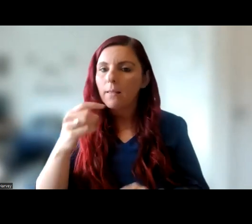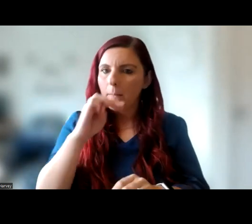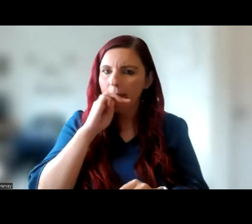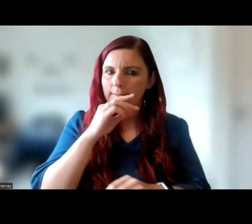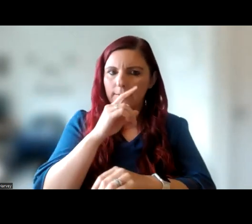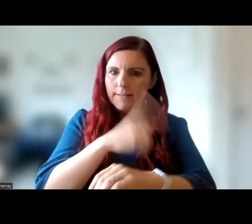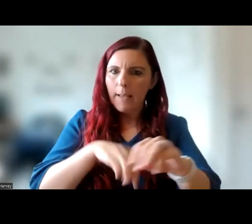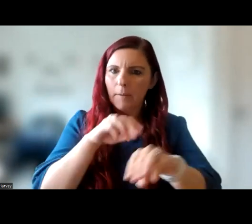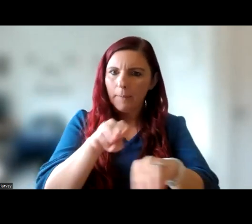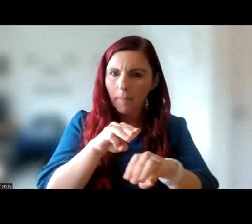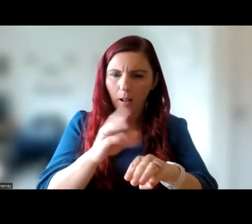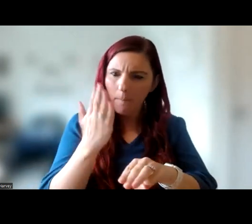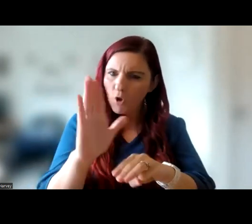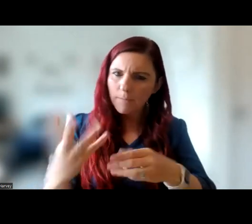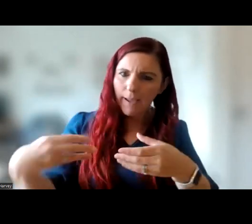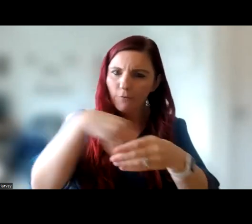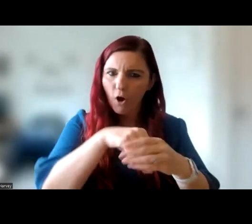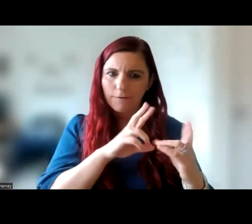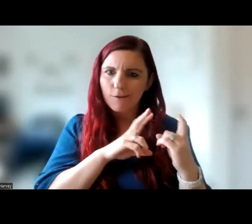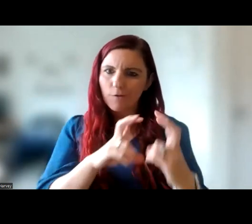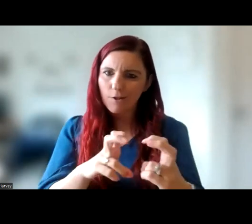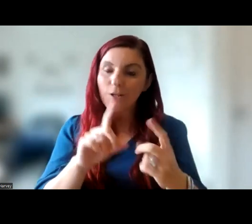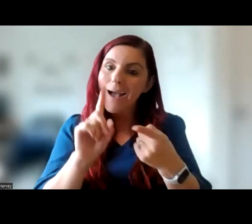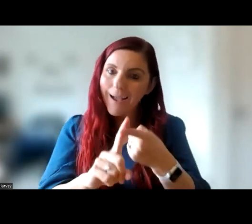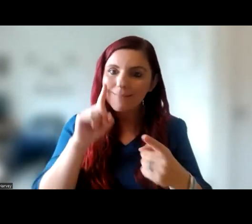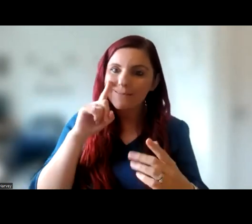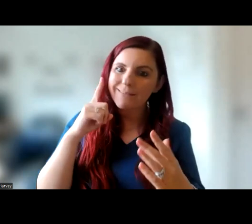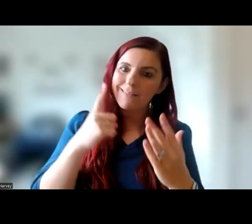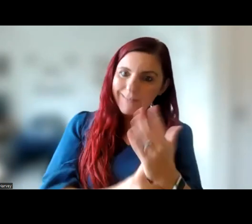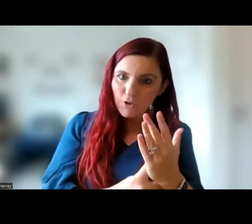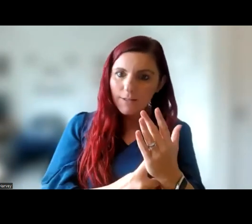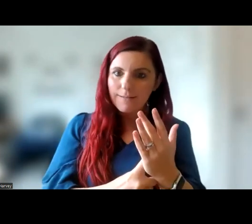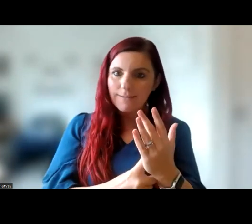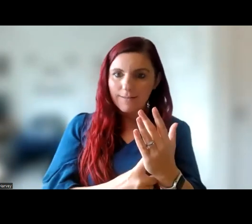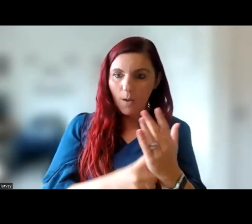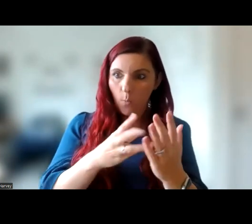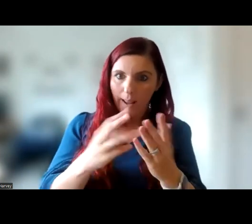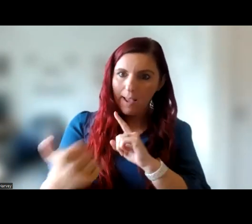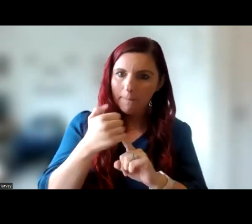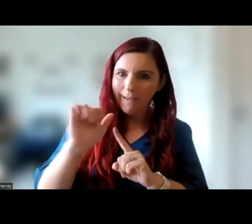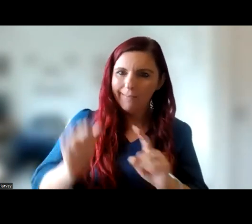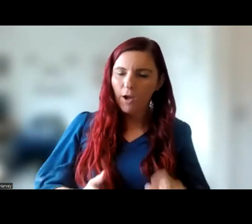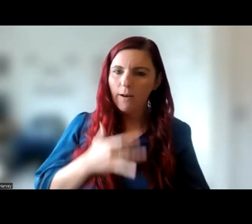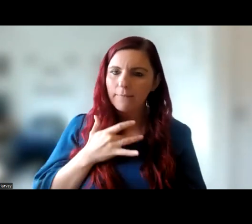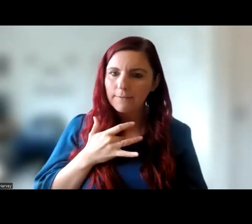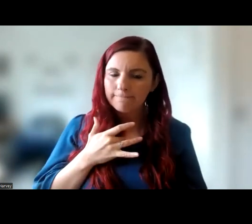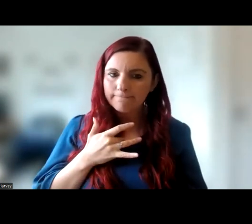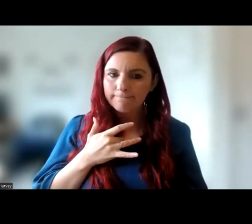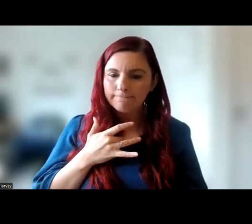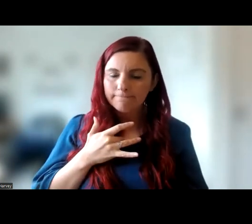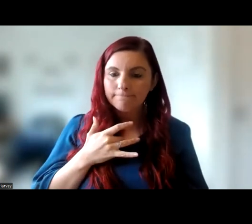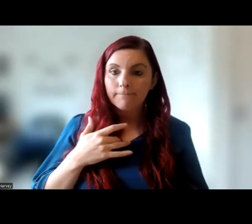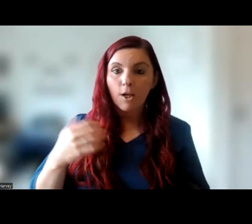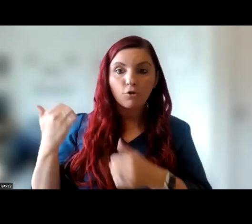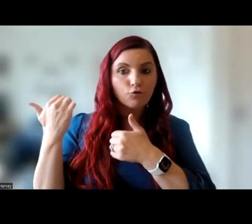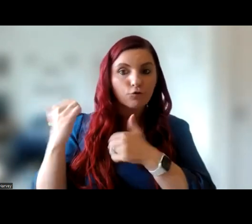must be involved in research and decision making in which they have a stake. Unfortunately, traditional